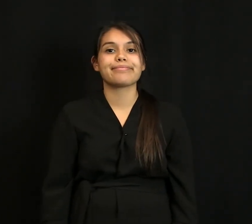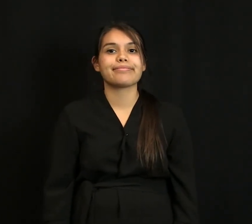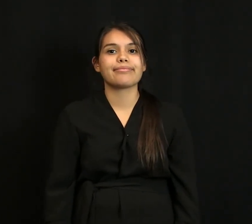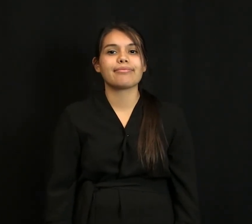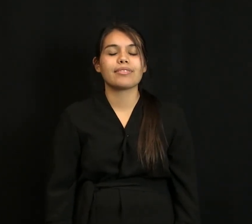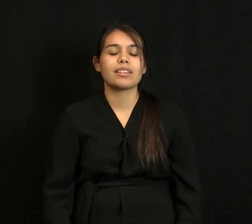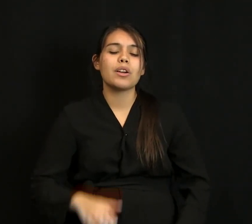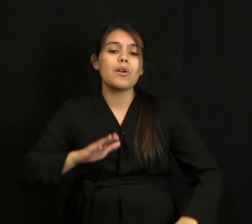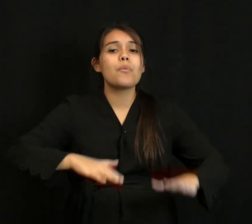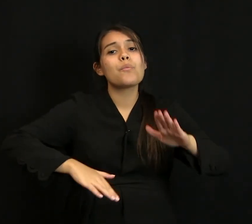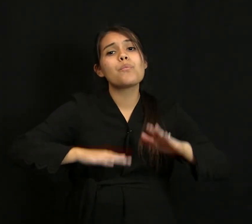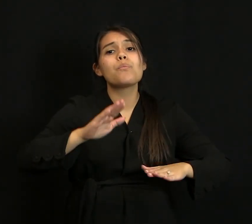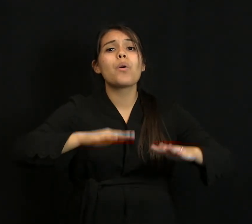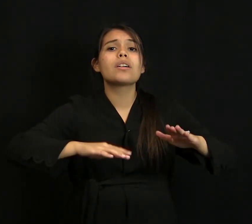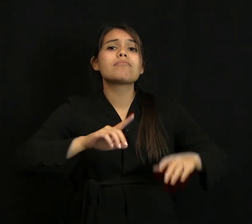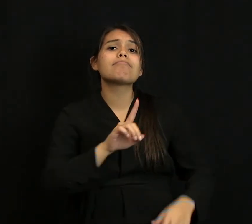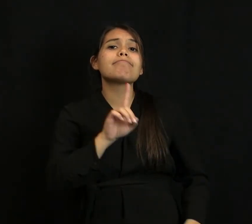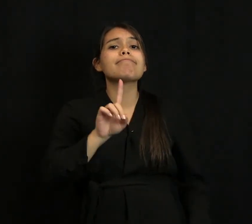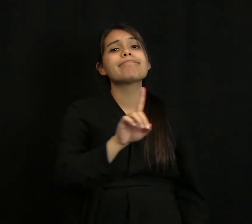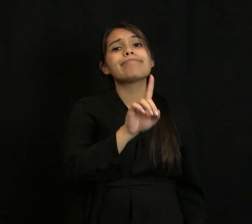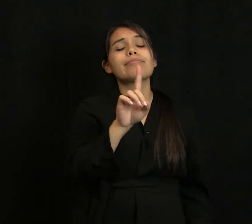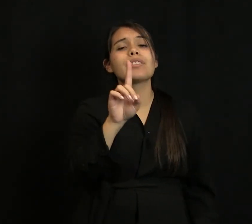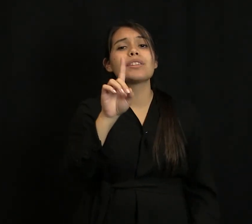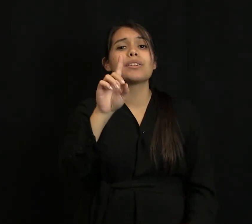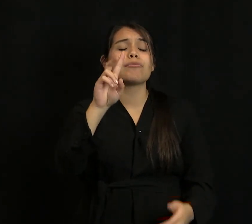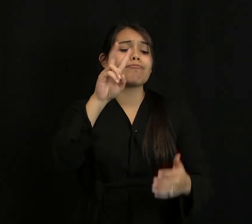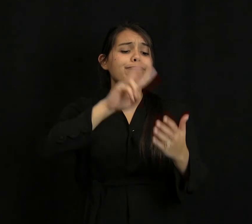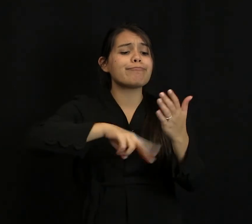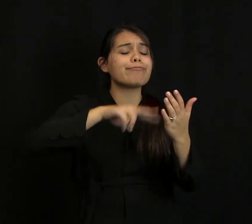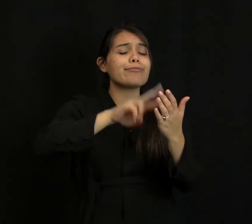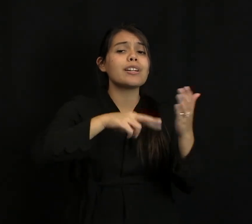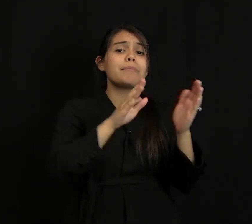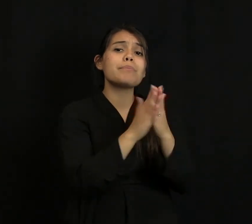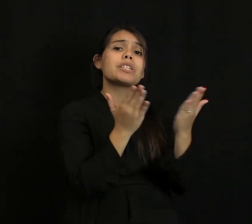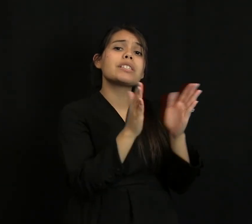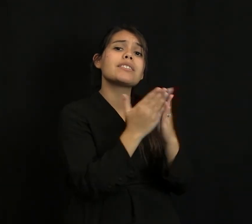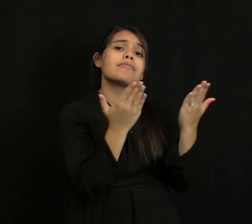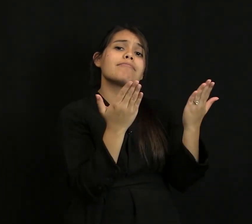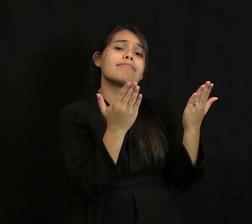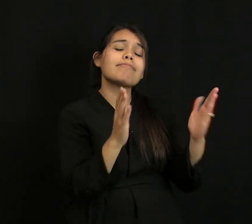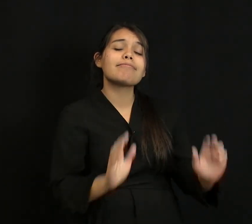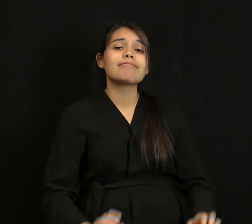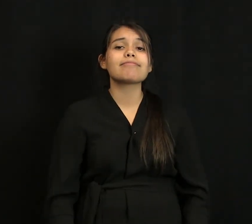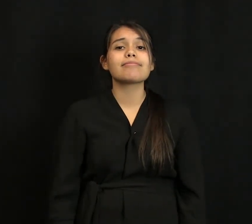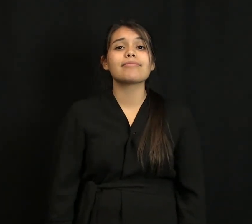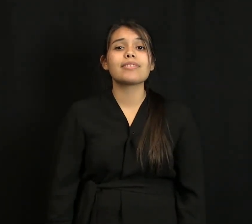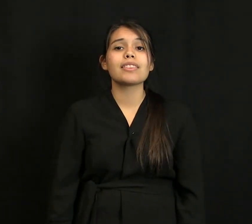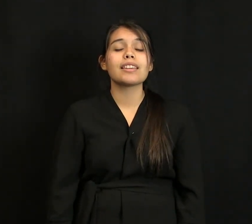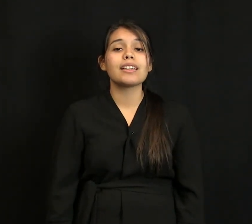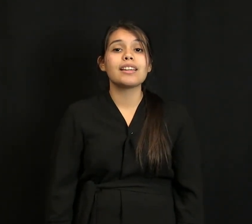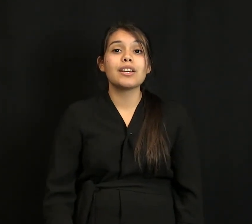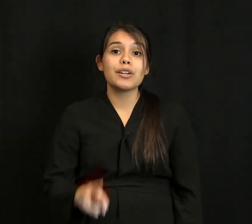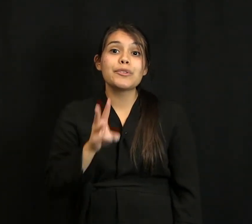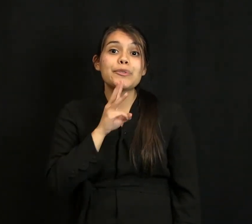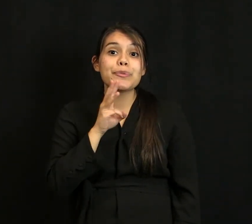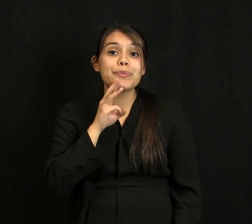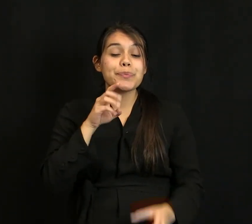I took walks. I read books. I floated in the river. I wrote in my journal.